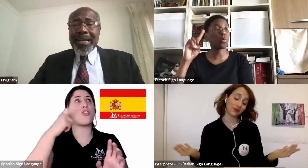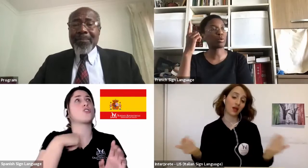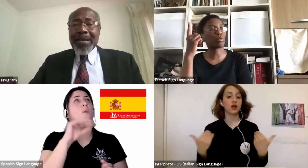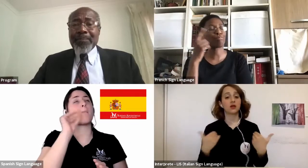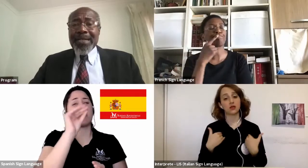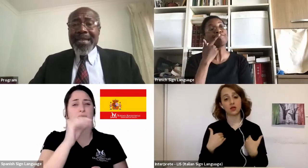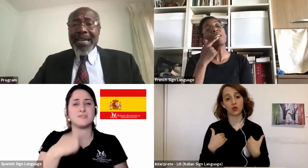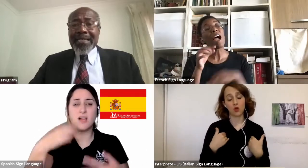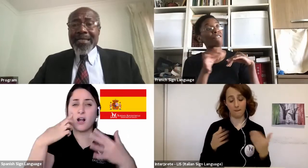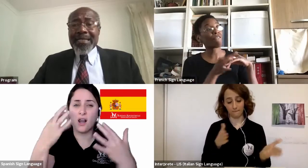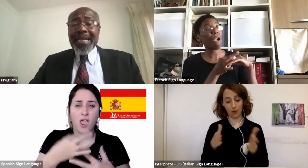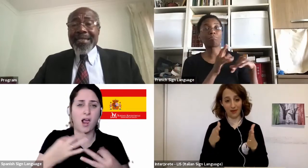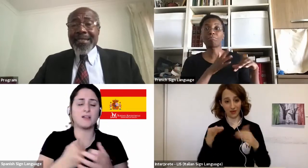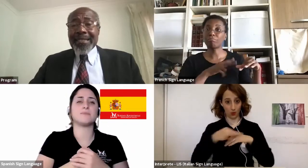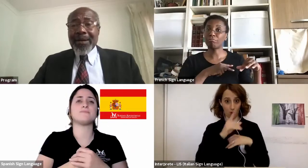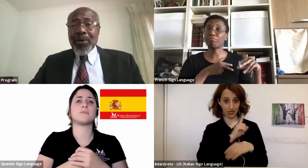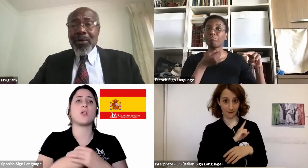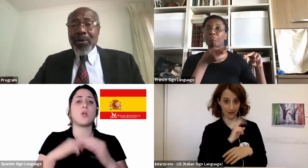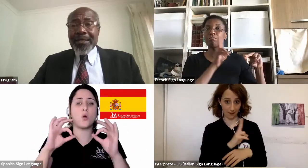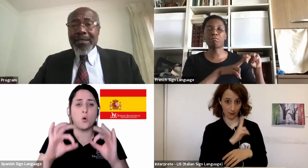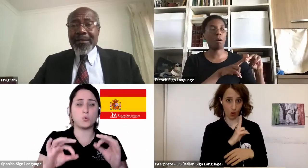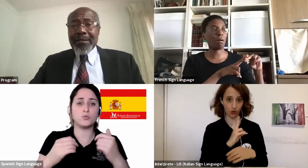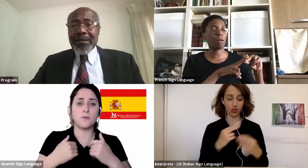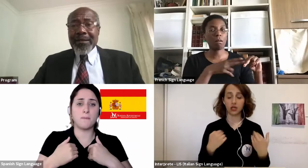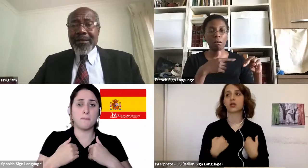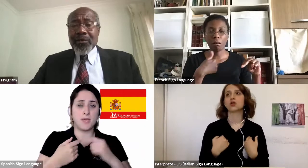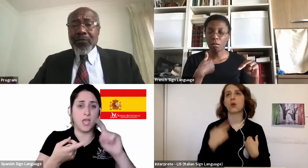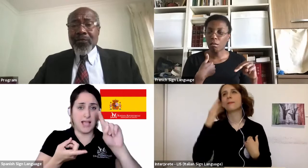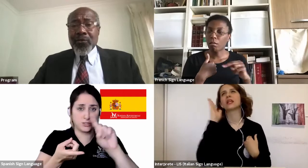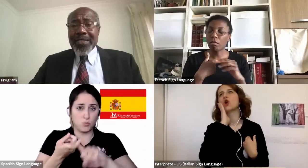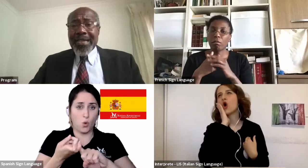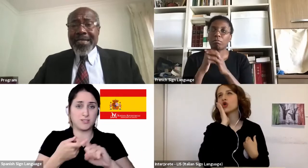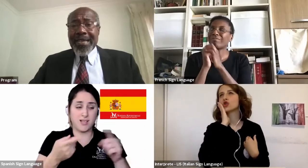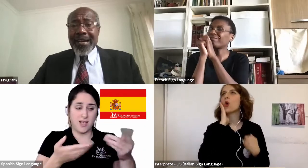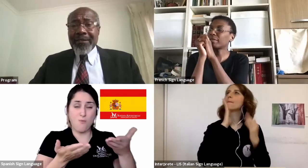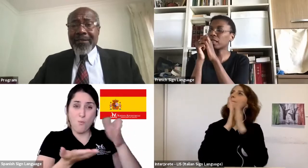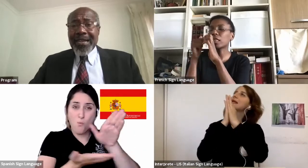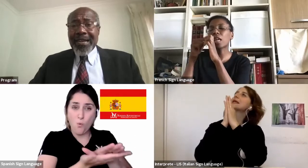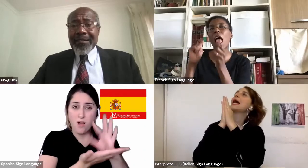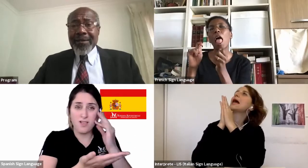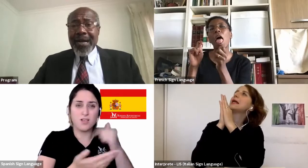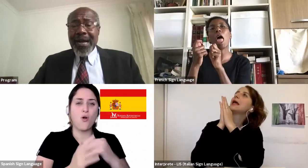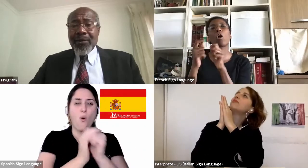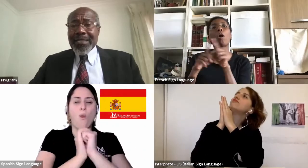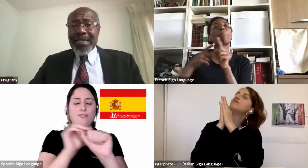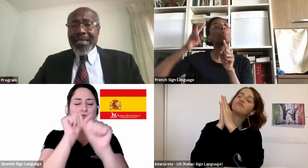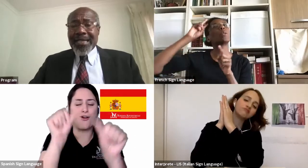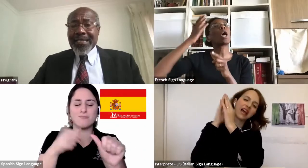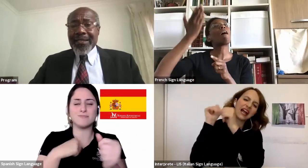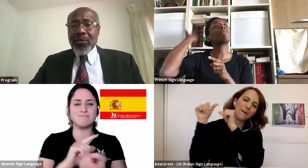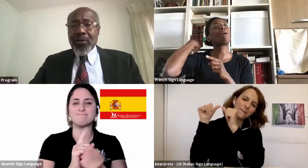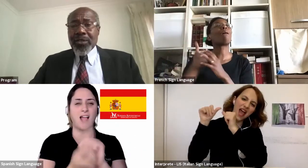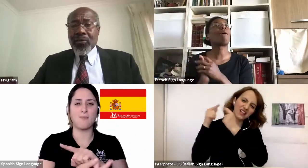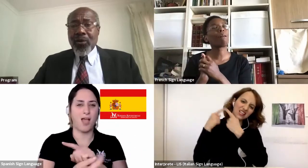my prayers changed somewhat. Those few days after, I was just